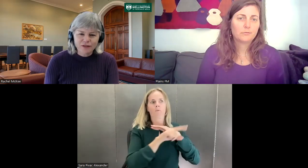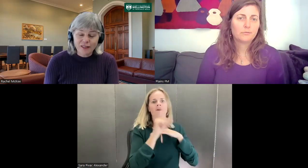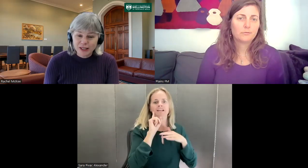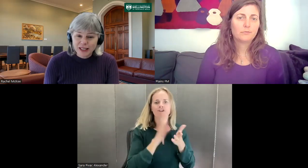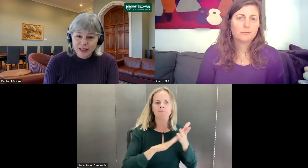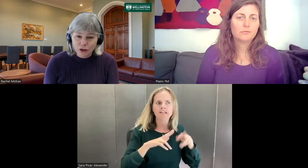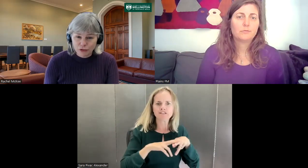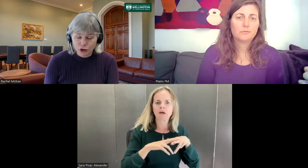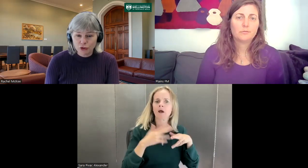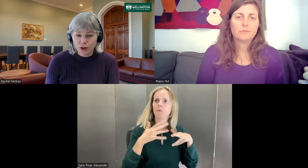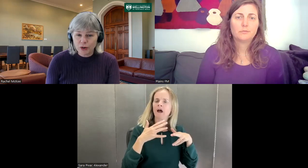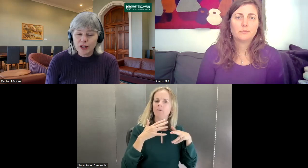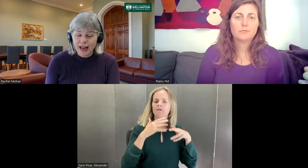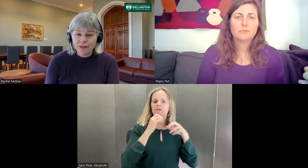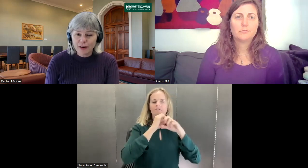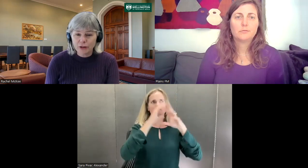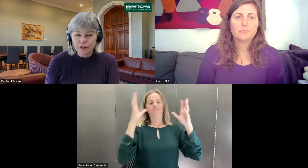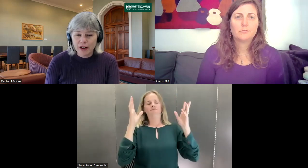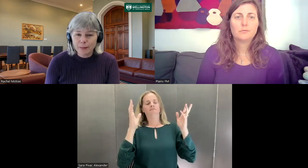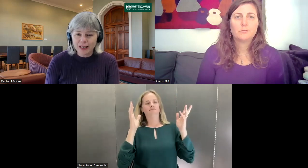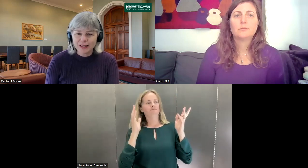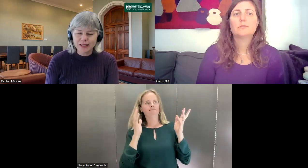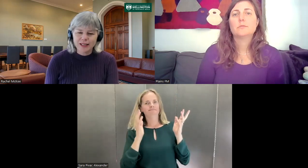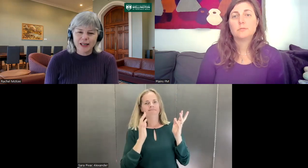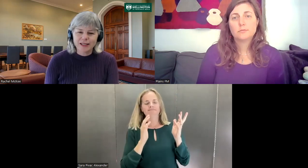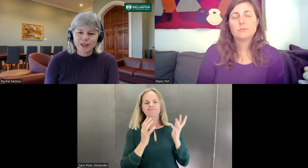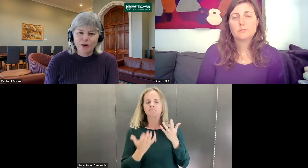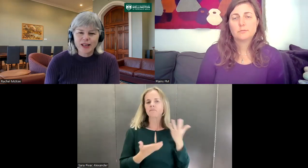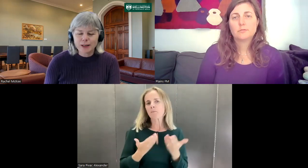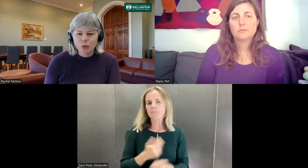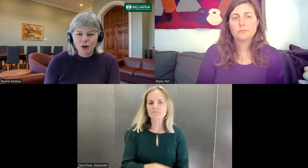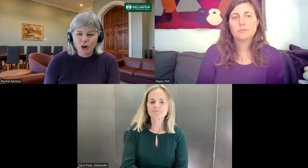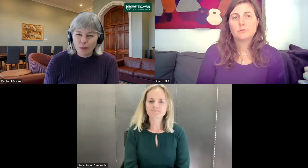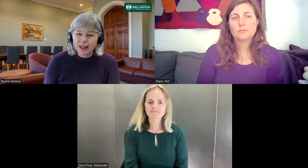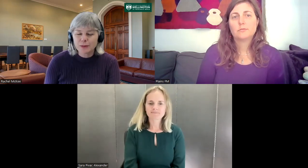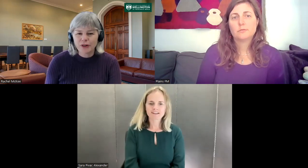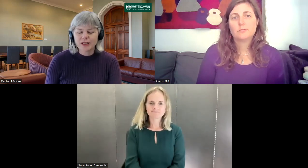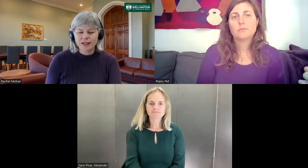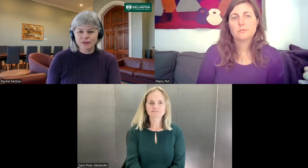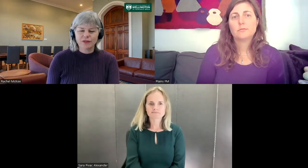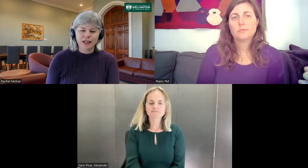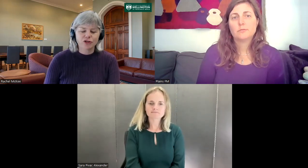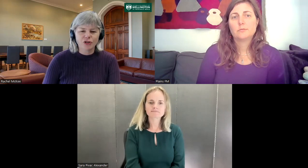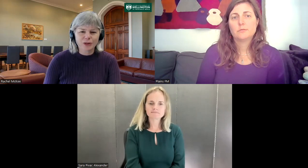% of children have hearing families. And so that's a more common experience, that feeling of struggle.